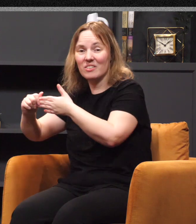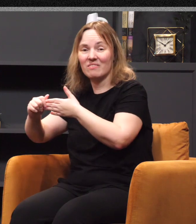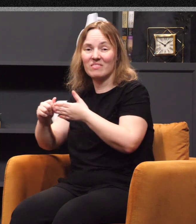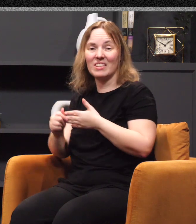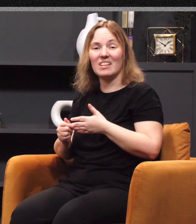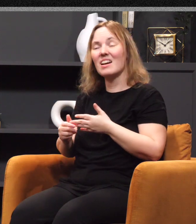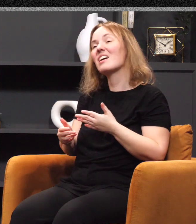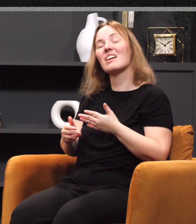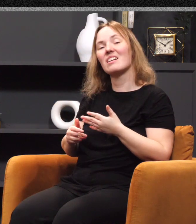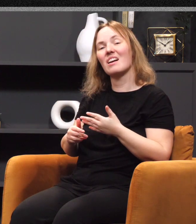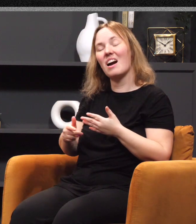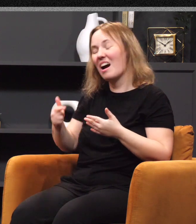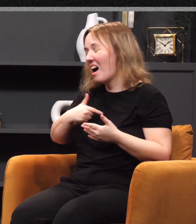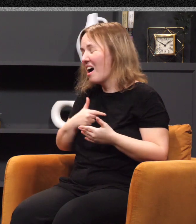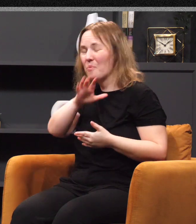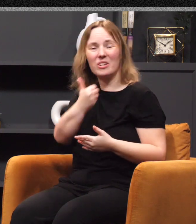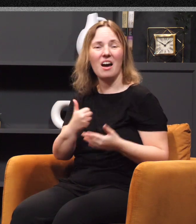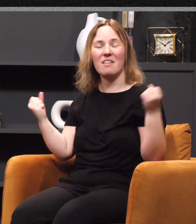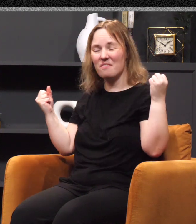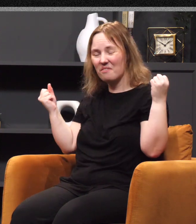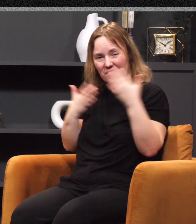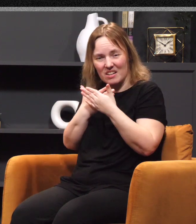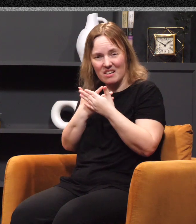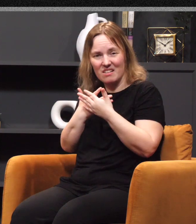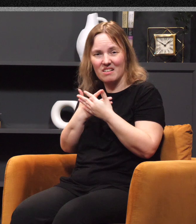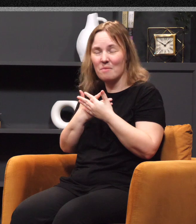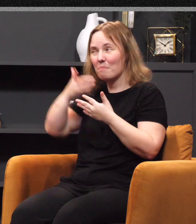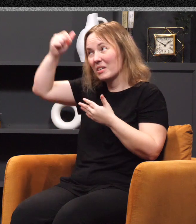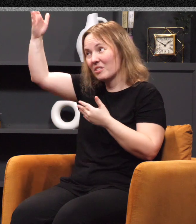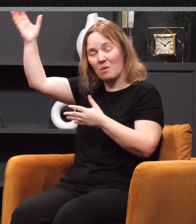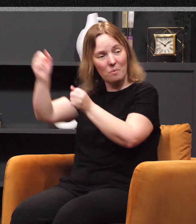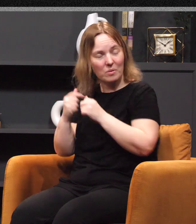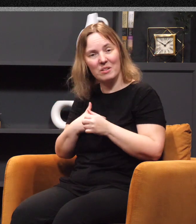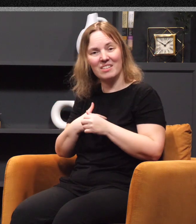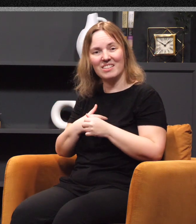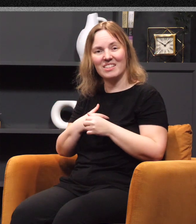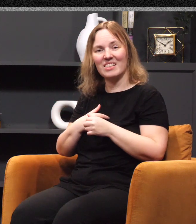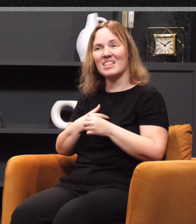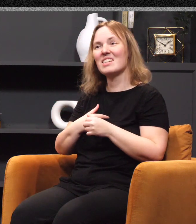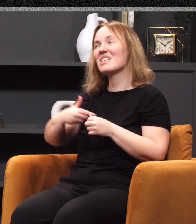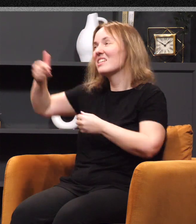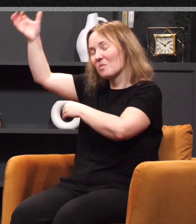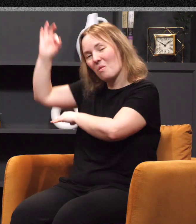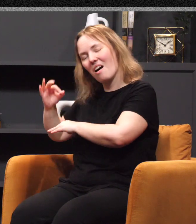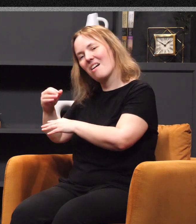through the valley of the shadow of death, I will not fear for you are with me. Your rod and your staff, they comfort me.